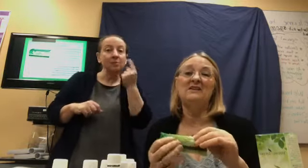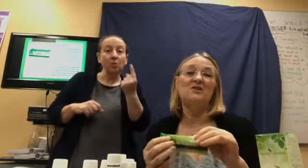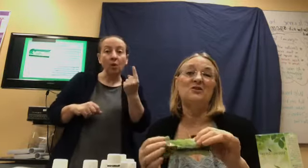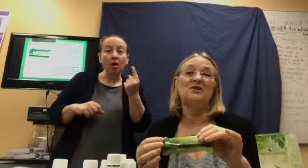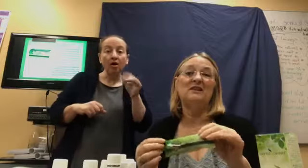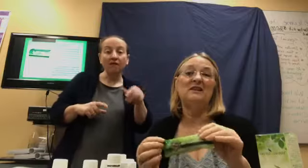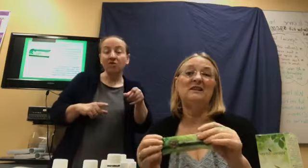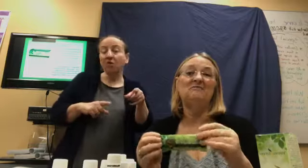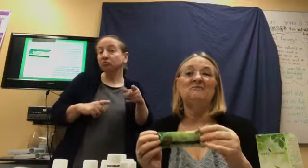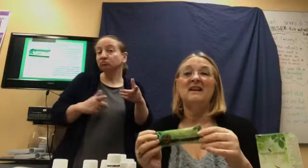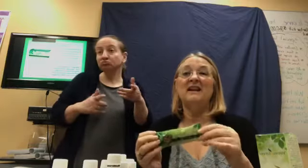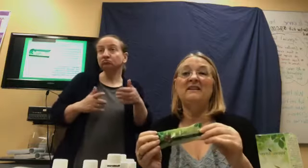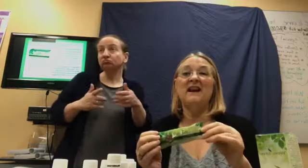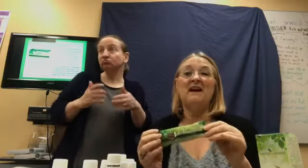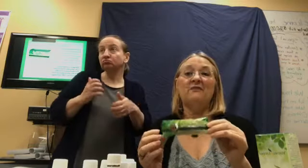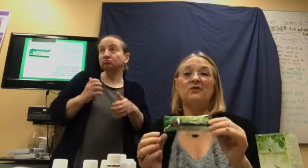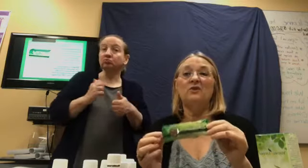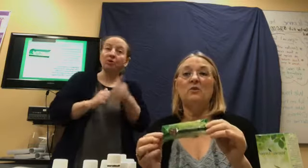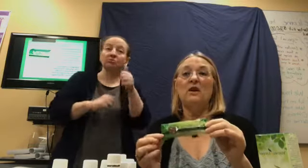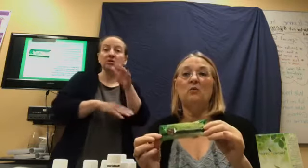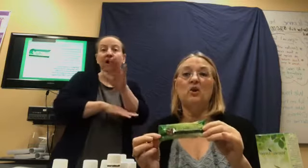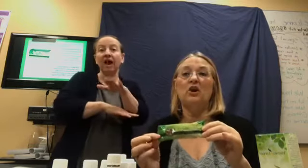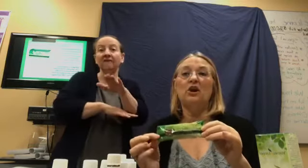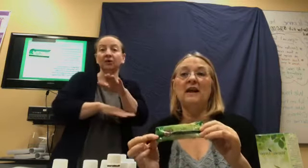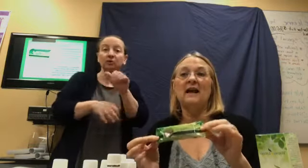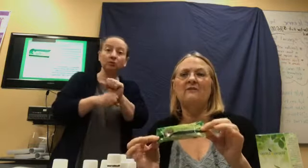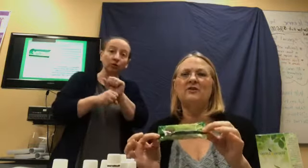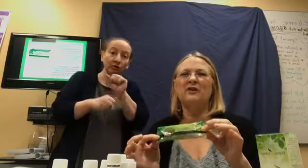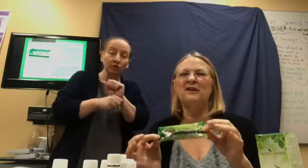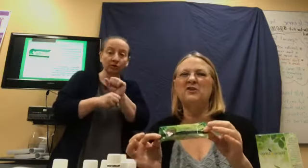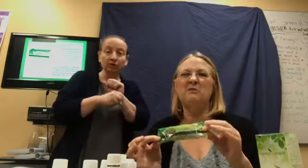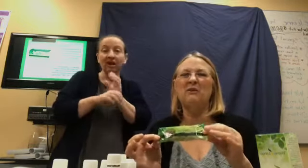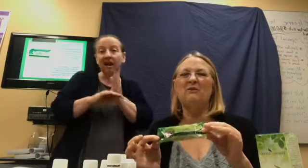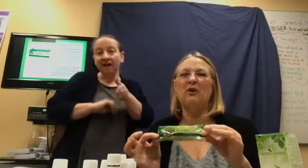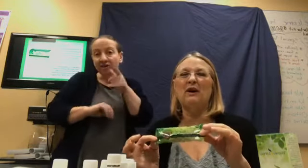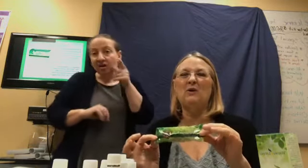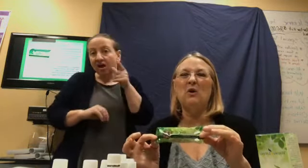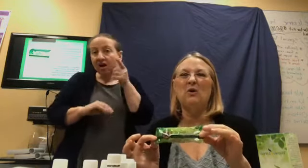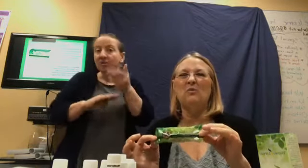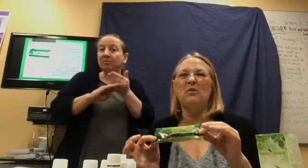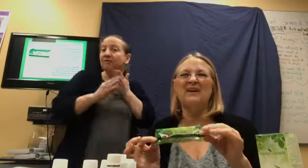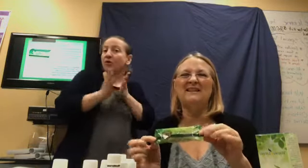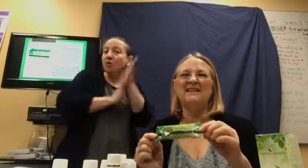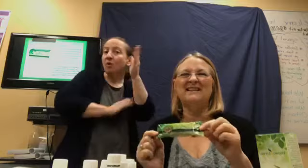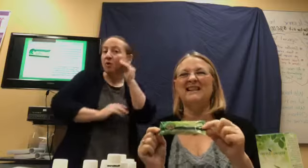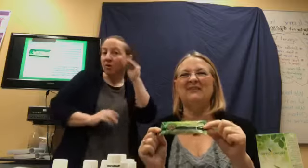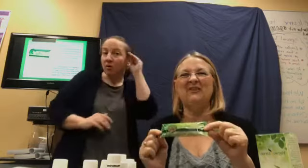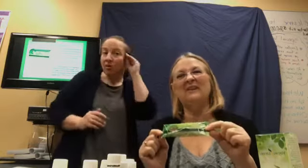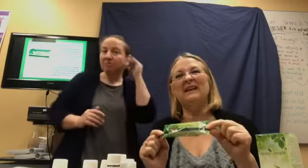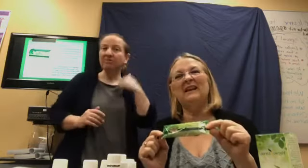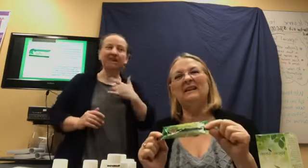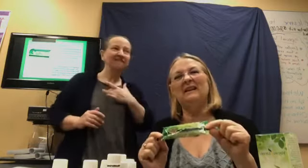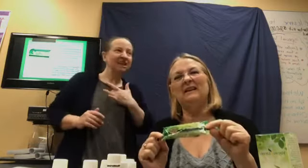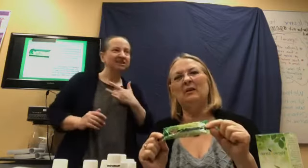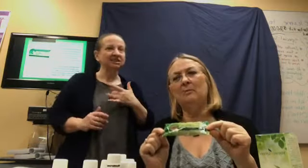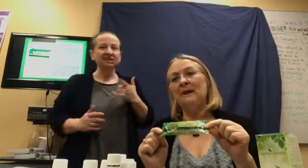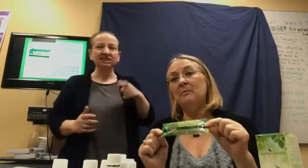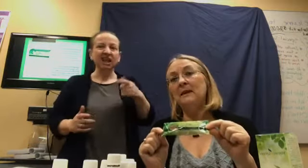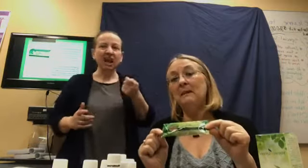usually in the afternoon at work, after lunch, and before I go home where I just kind of feel like I need a little pick-me-up.